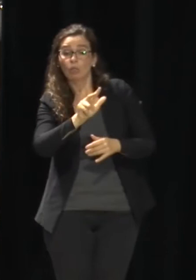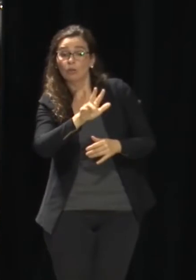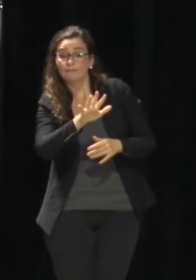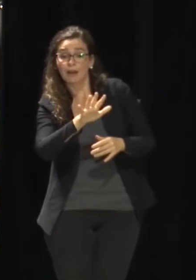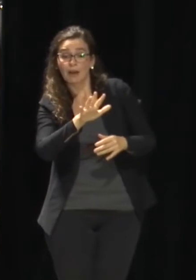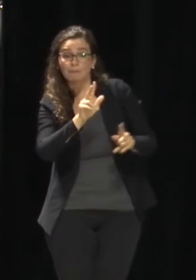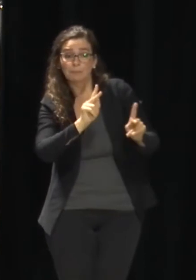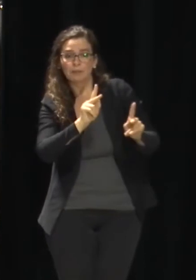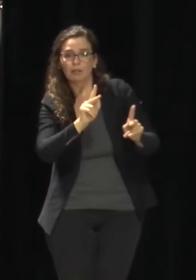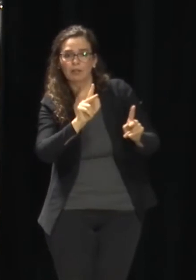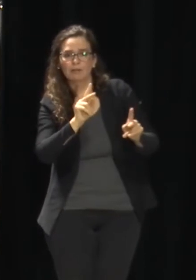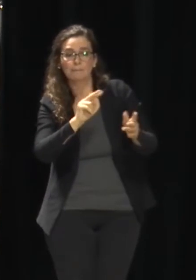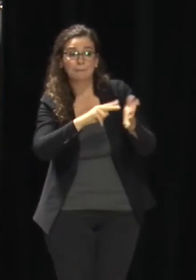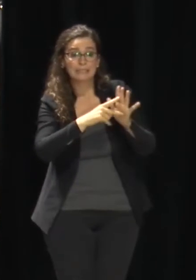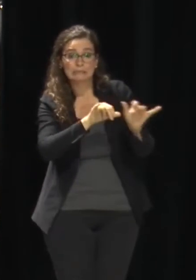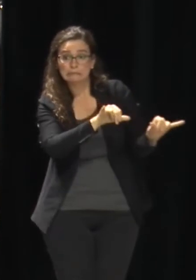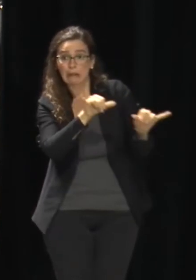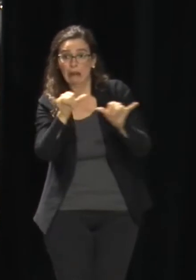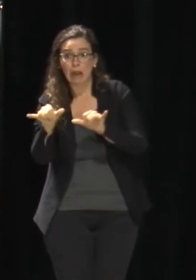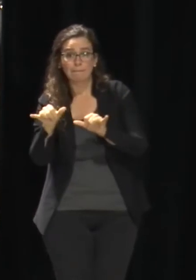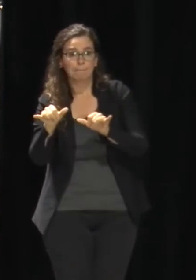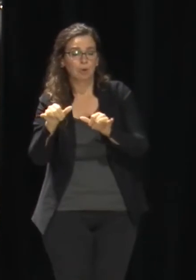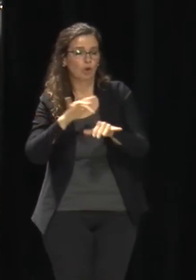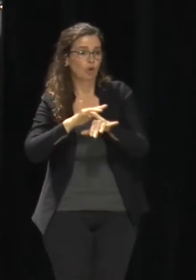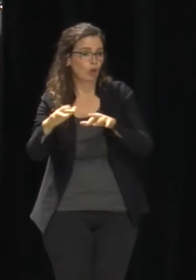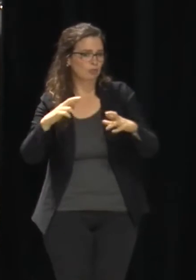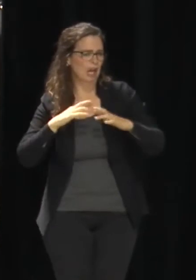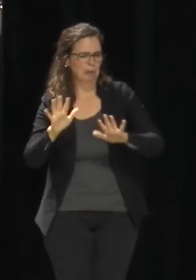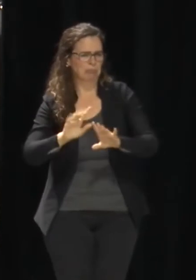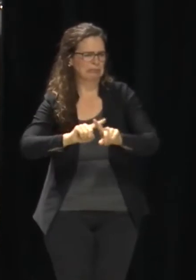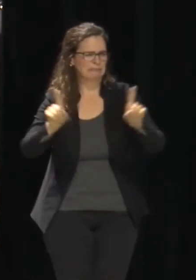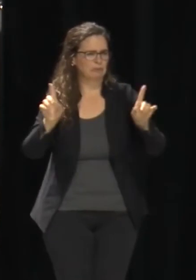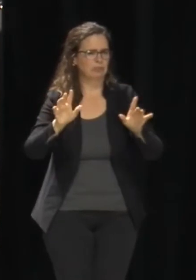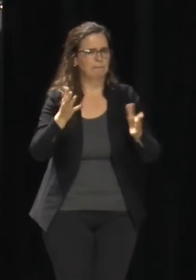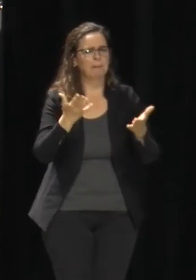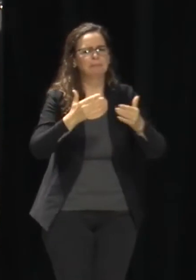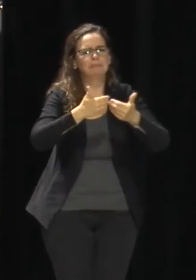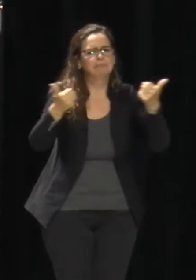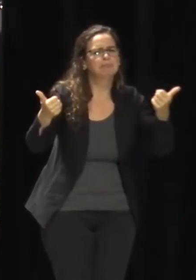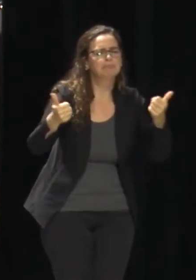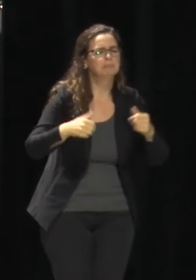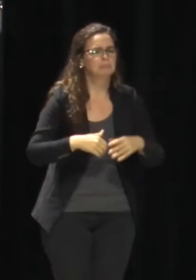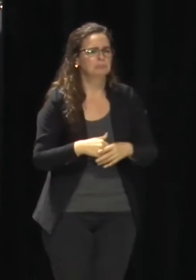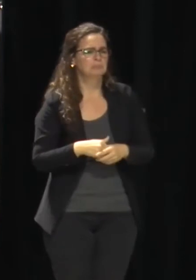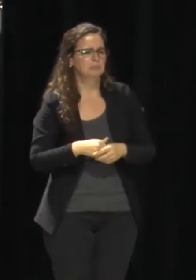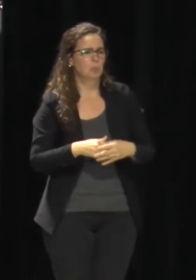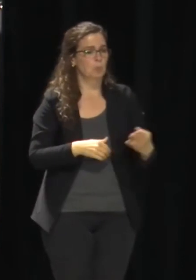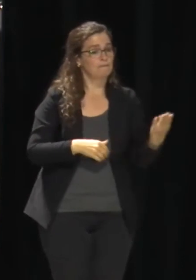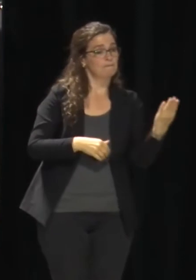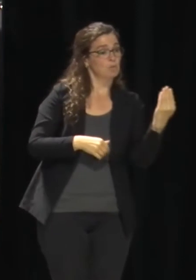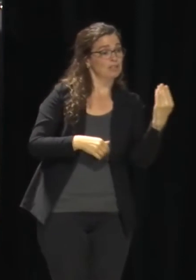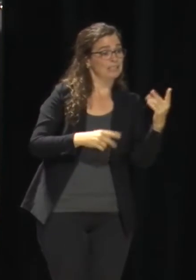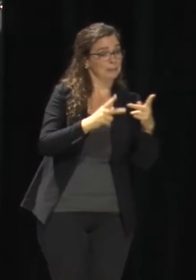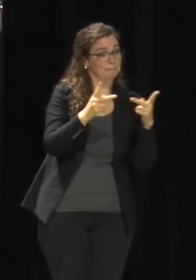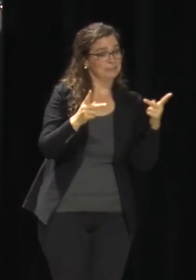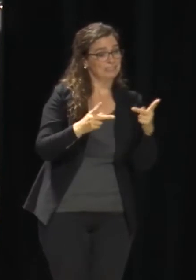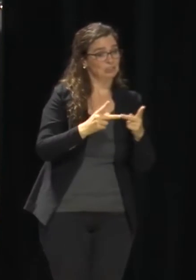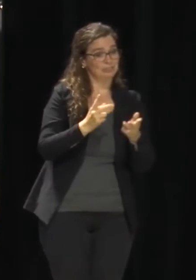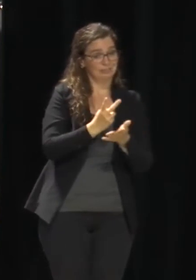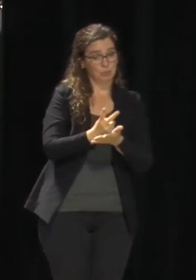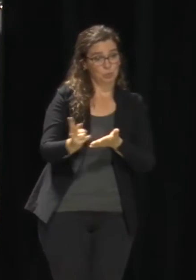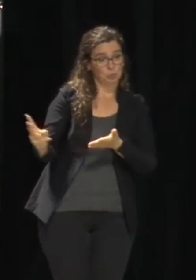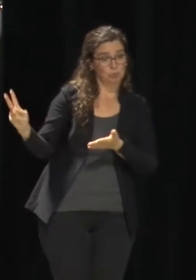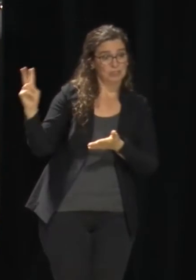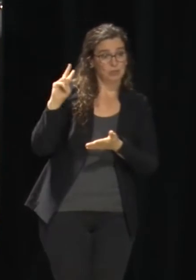We had about 14 positions that, over the last three, four weeks, had become vacant through normal processes, right? People take other jobs.